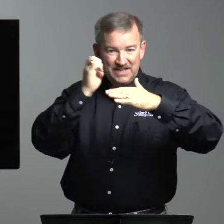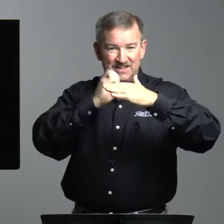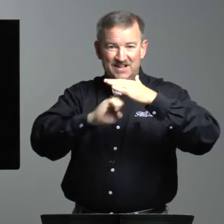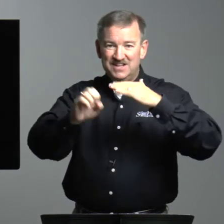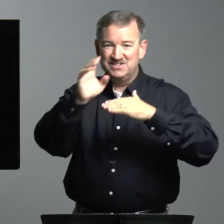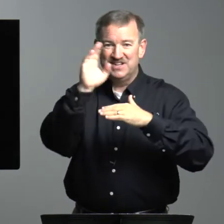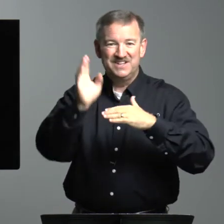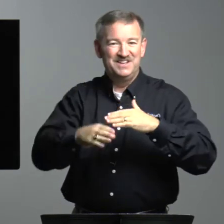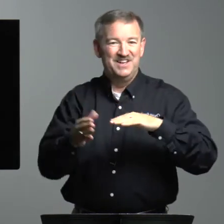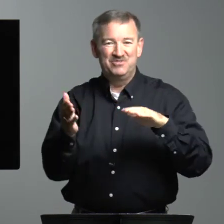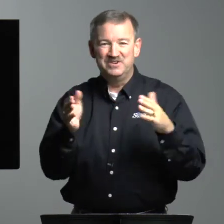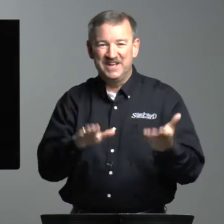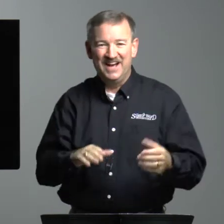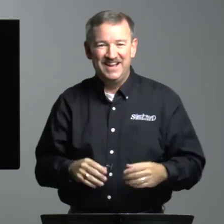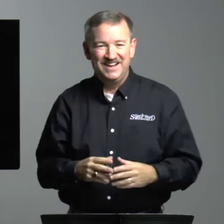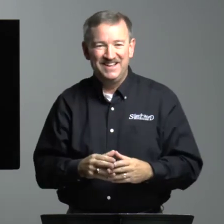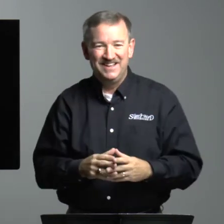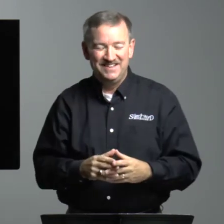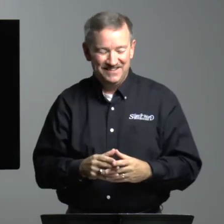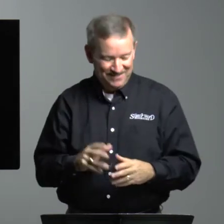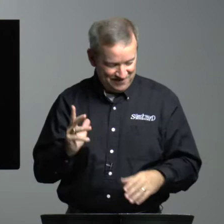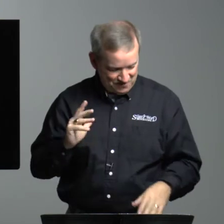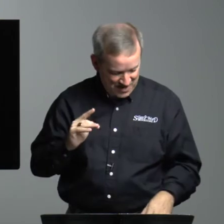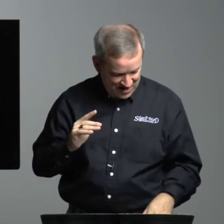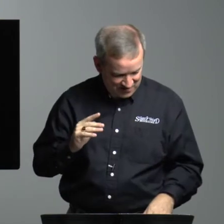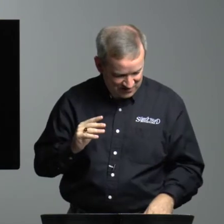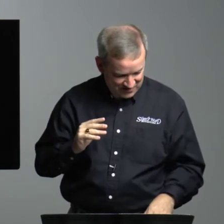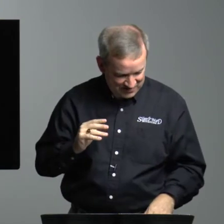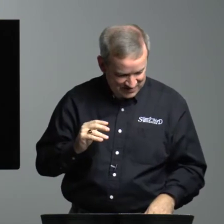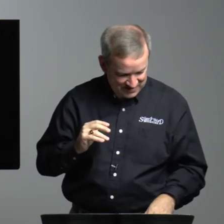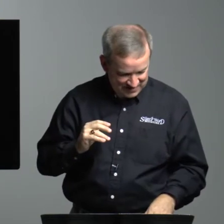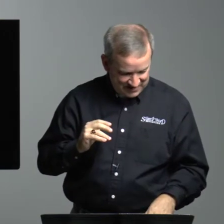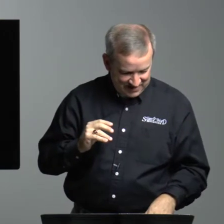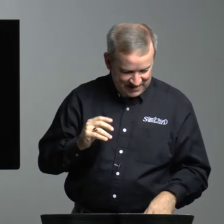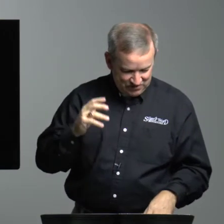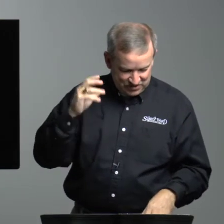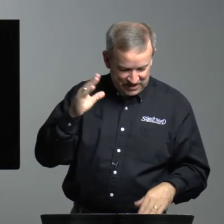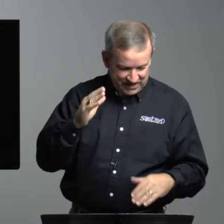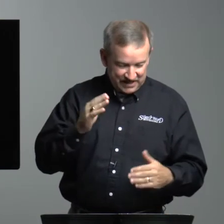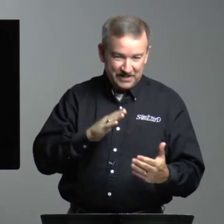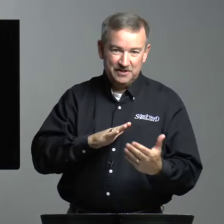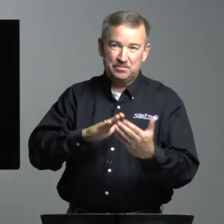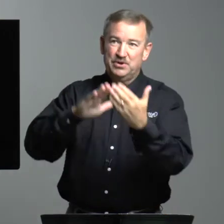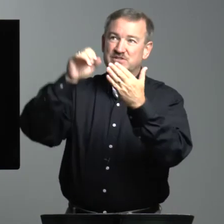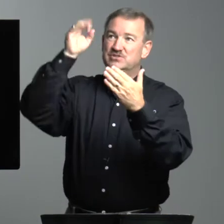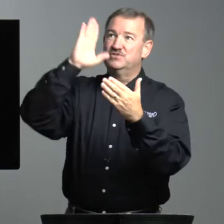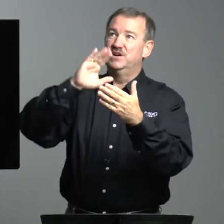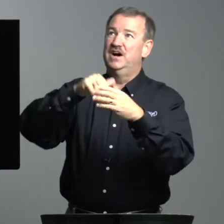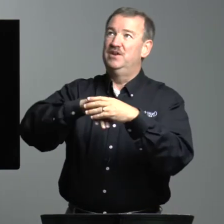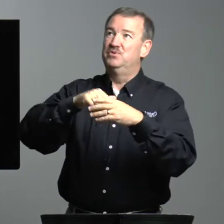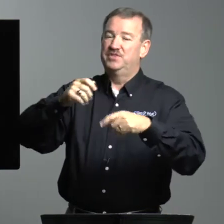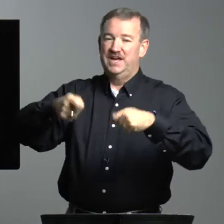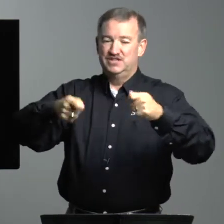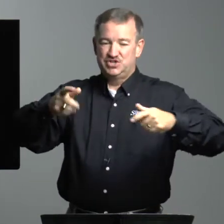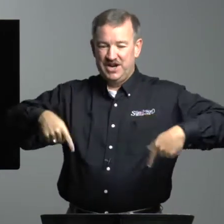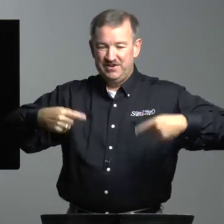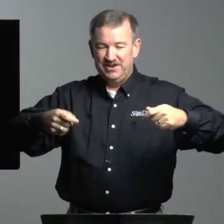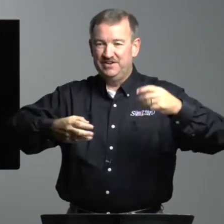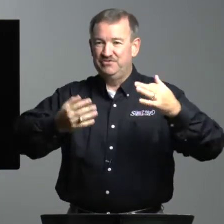Elijah never died. Elijah Wow. He was taken into the presence of God with that chariot of